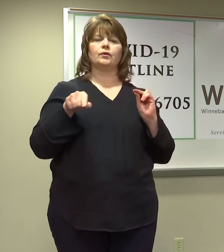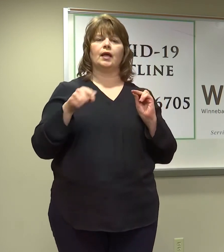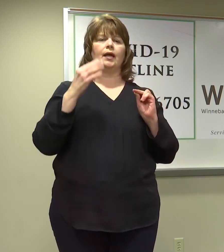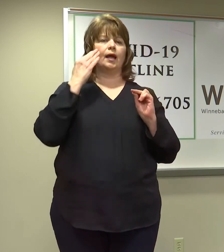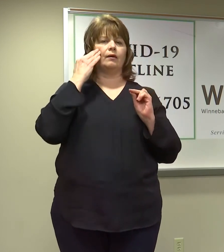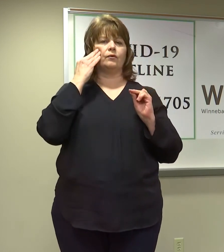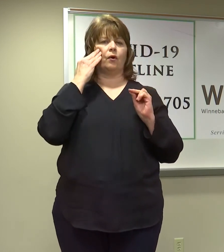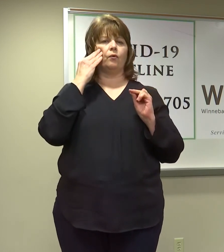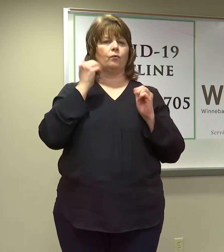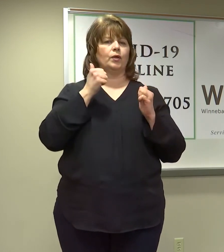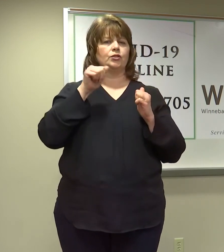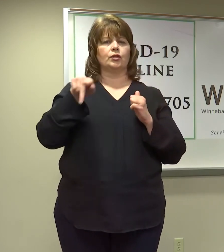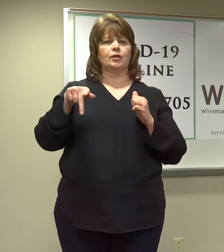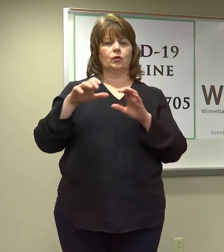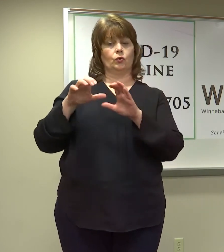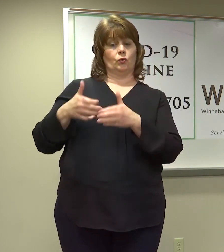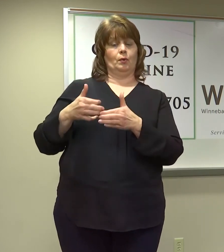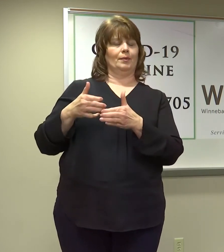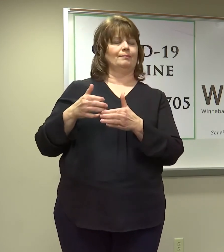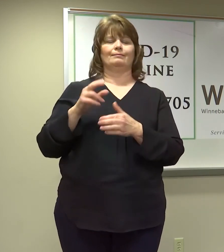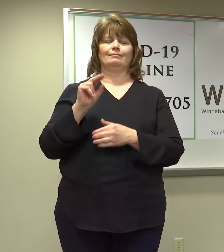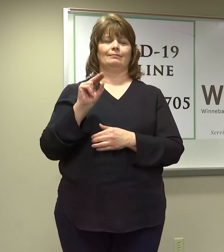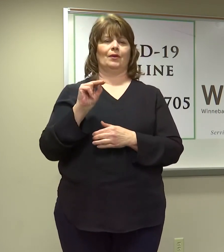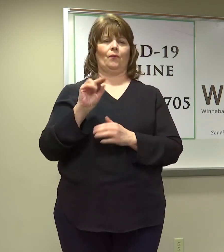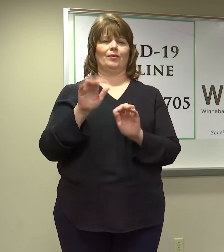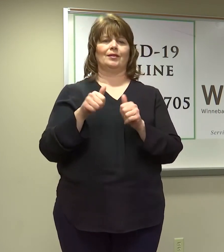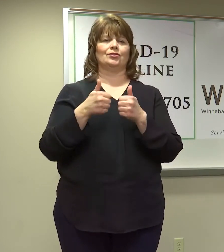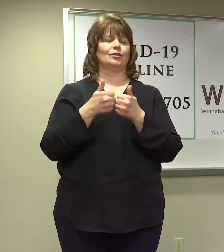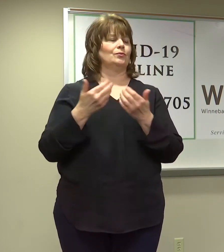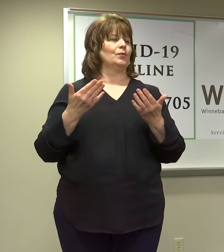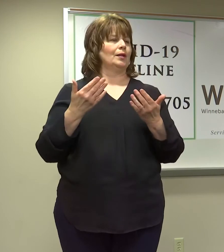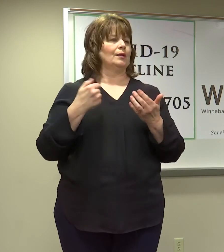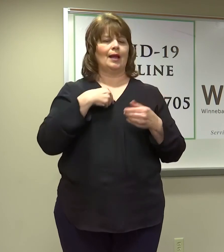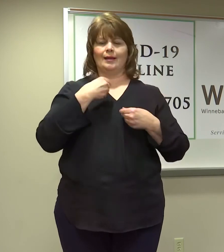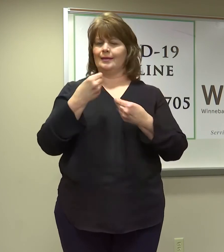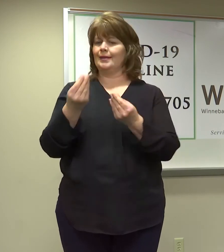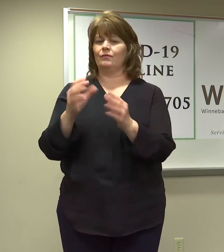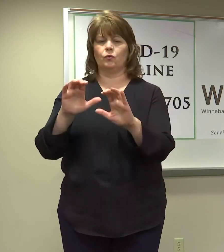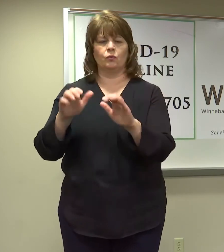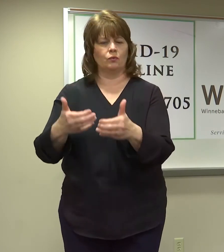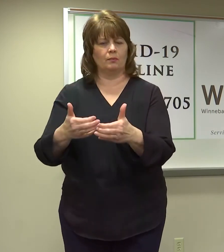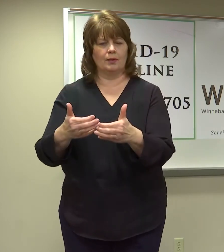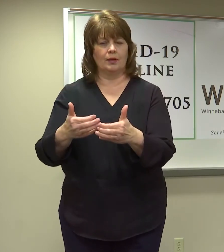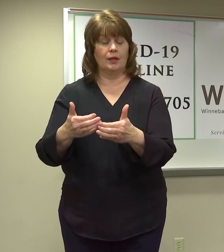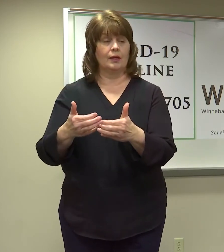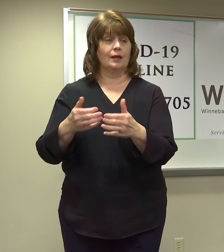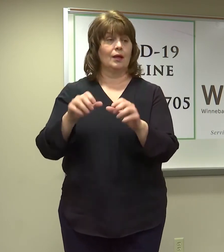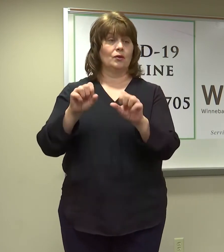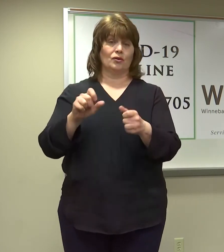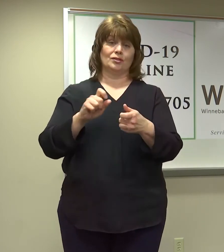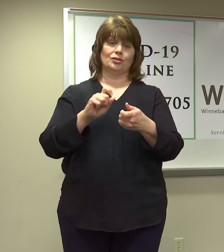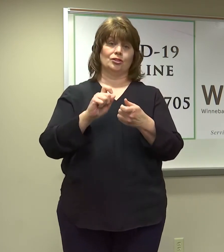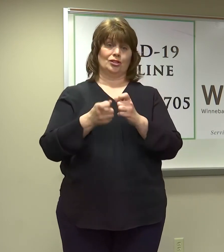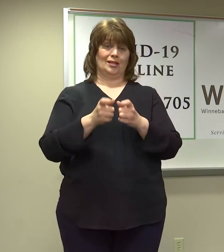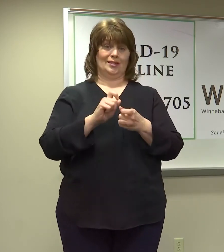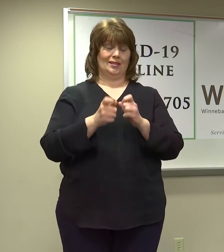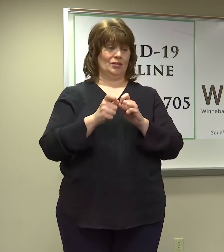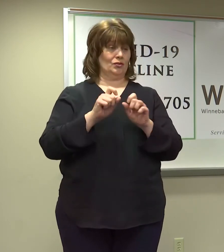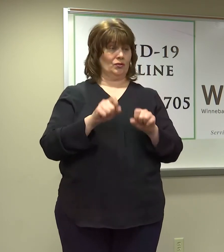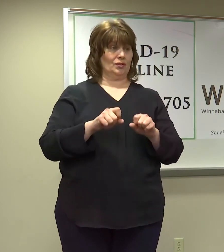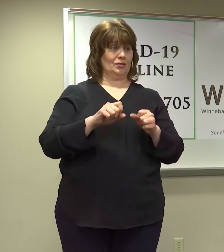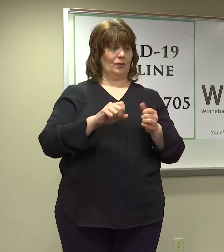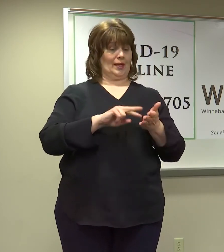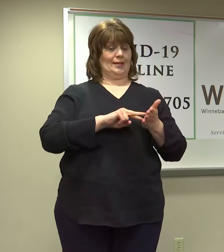get a notice saying you're phased this, that. No. The challenge is we are not going to give them that because those could change as well. That's my point, is that the